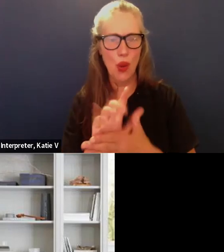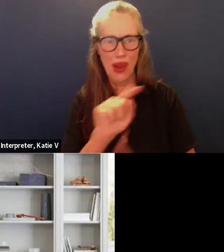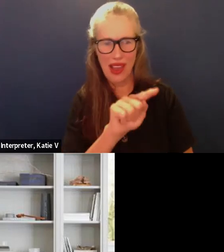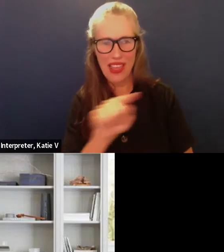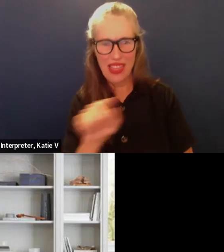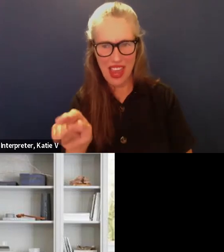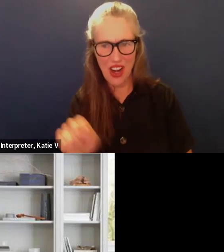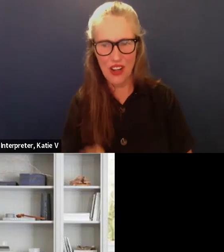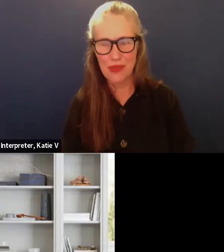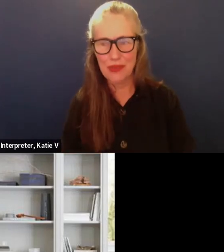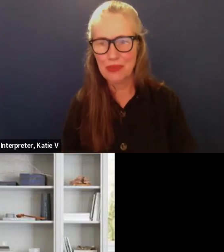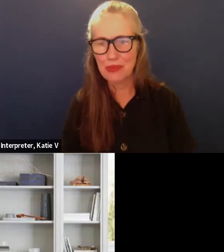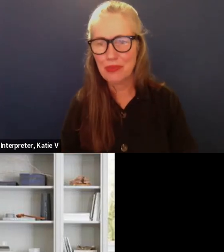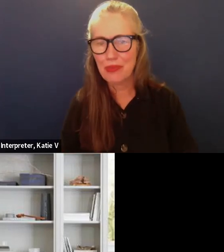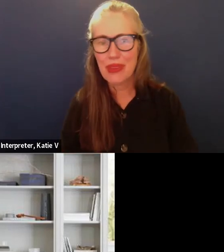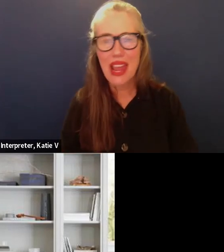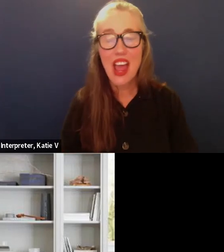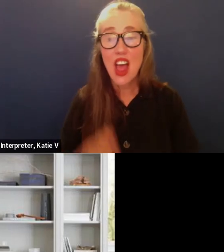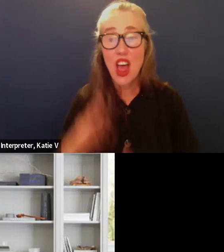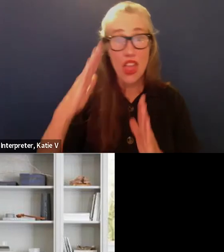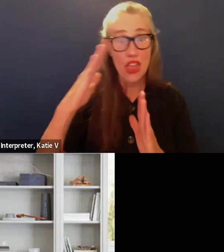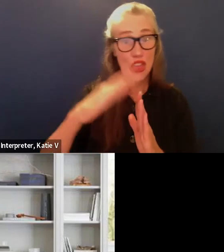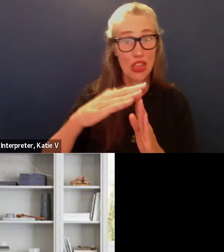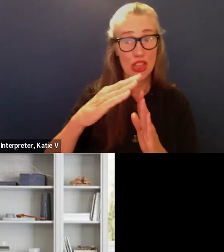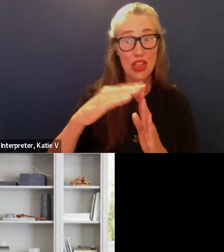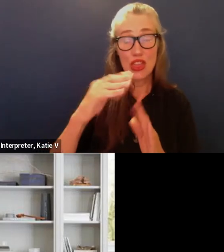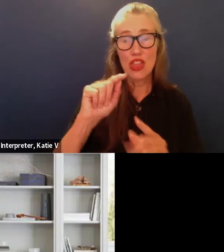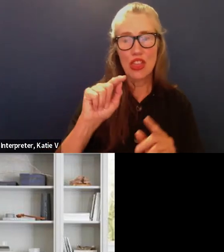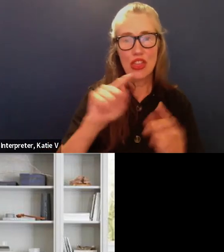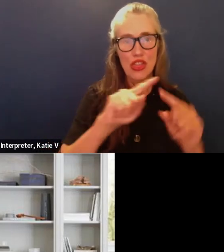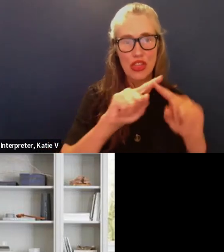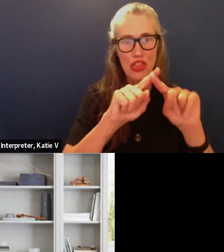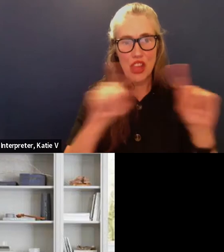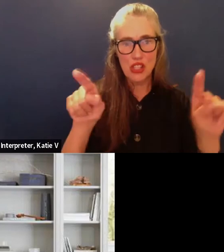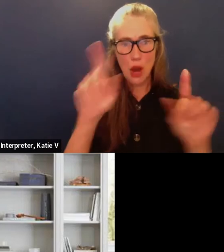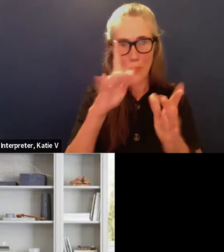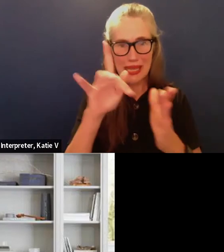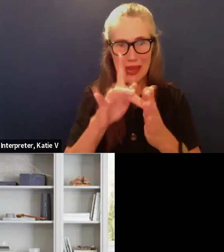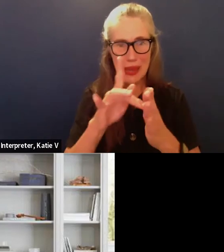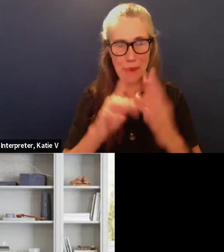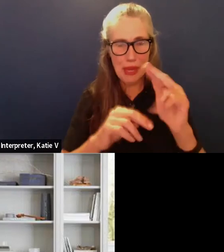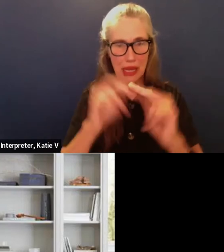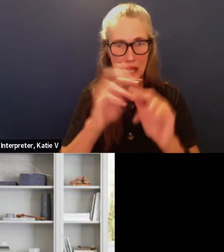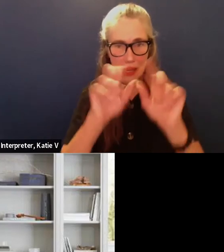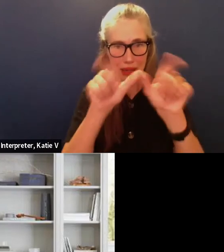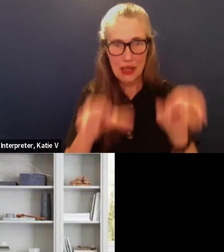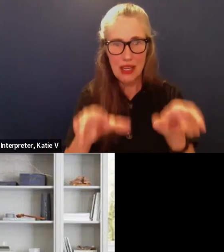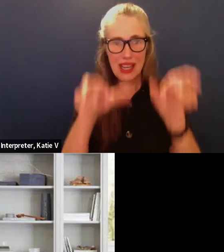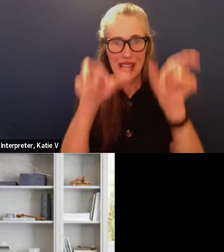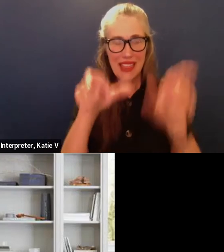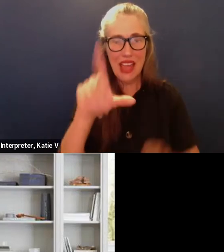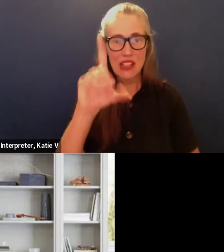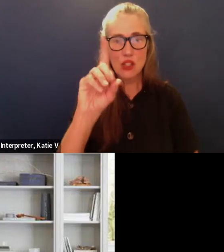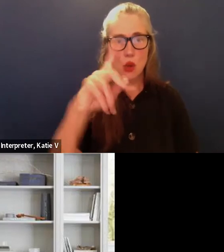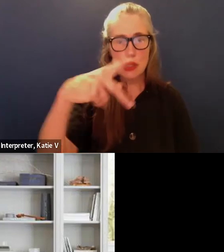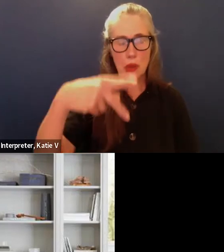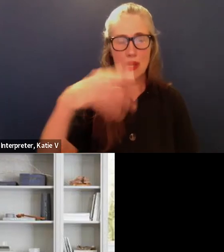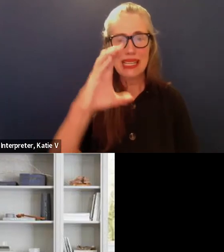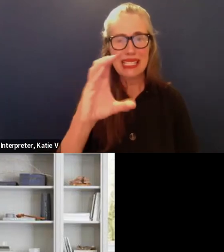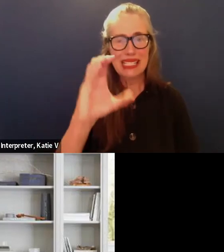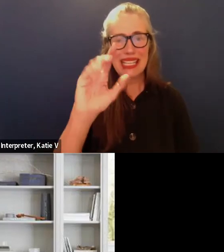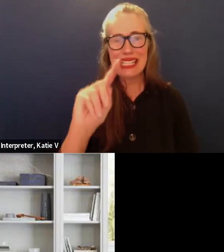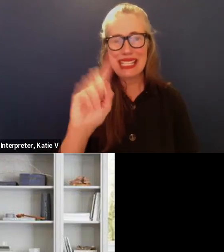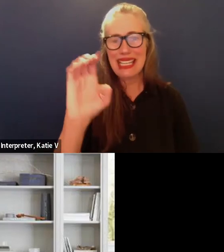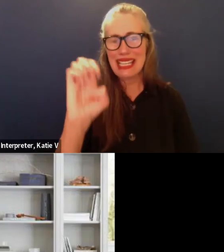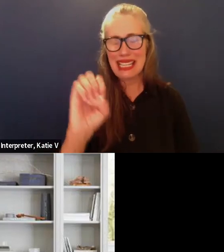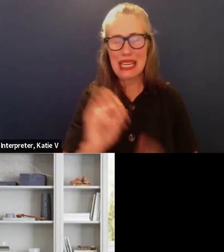some um like the top one that's still in kind of in middle at the top is dos pueblos the cte building um i